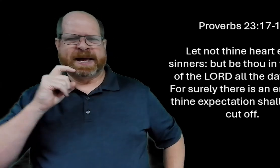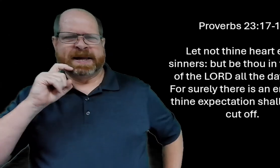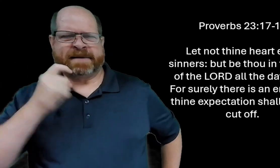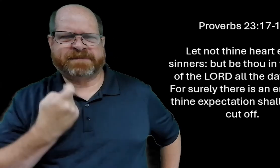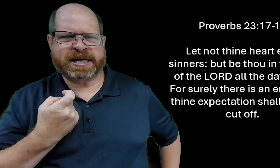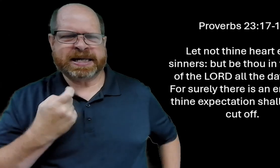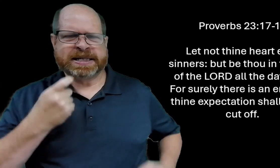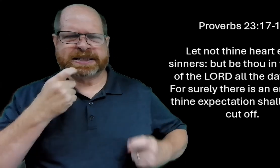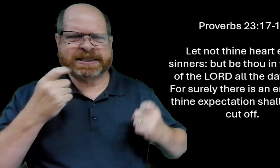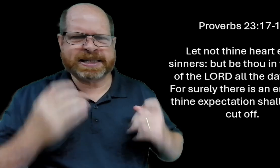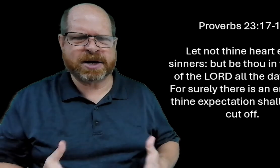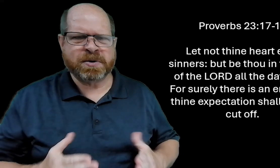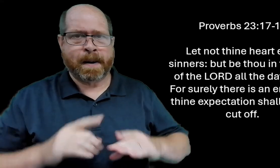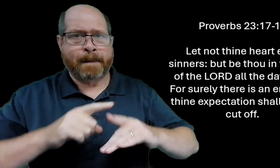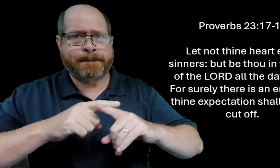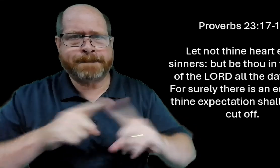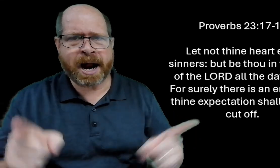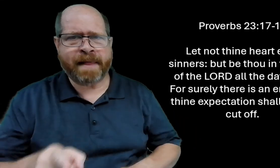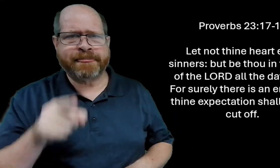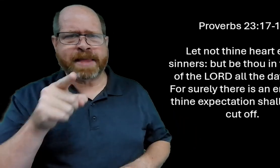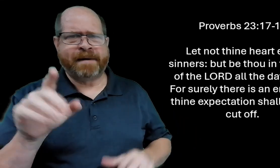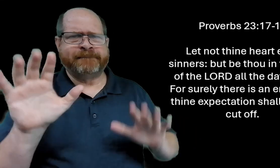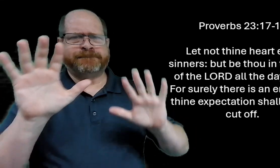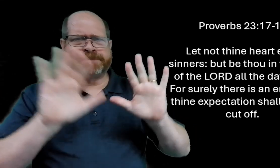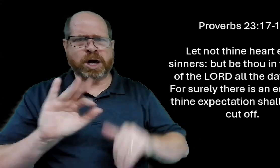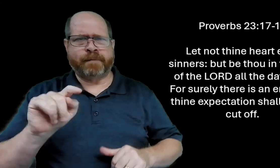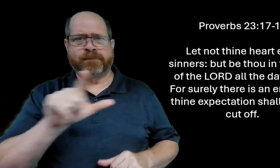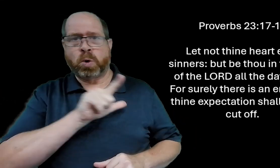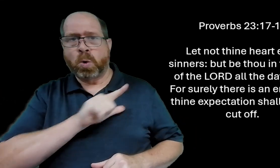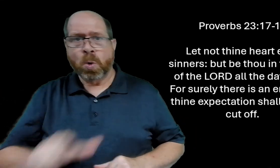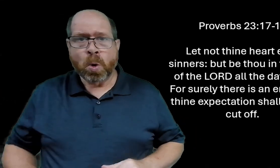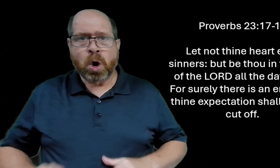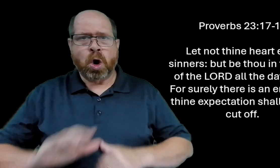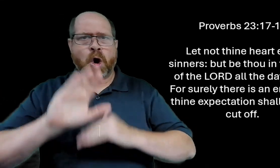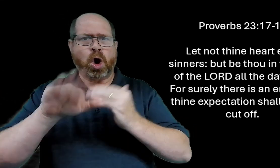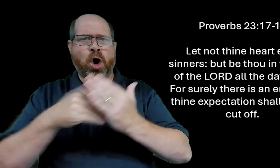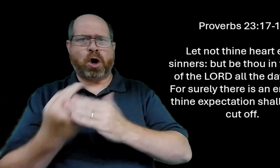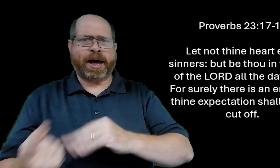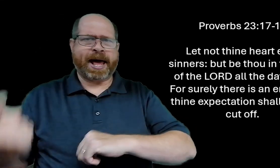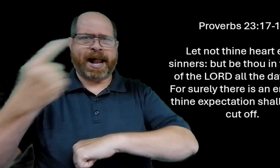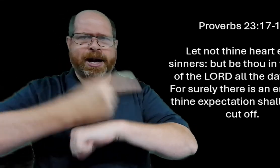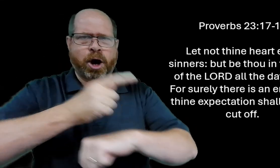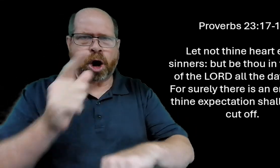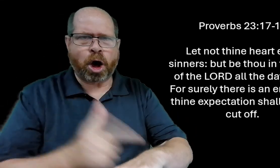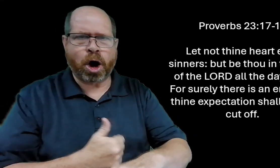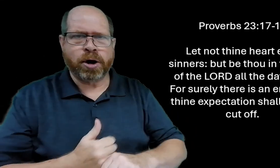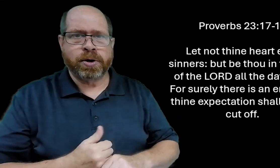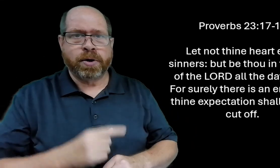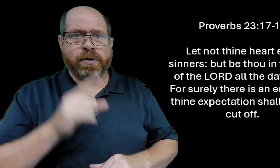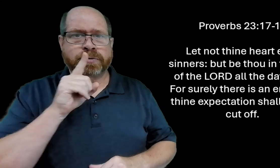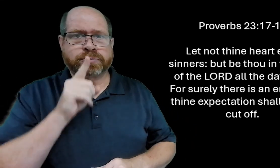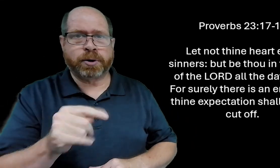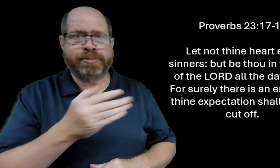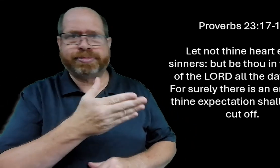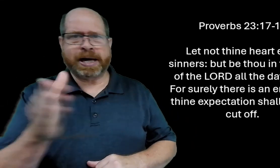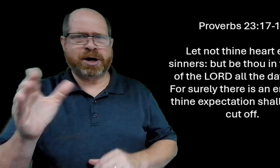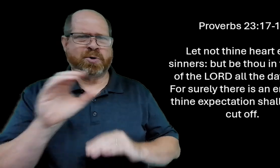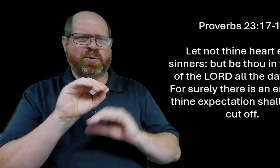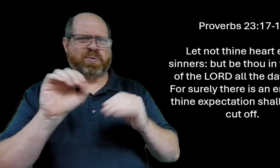envy sinners but be thou in the fear of the lord all the day long for surely there is an